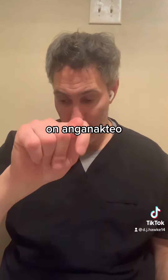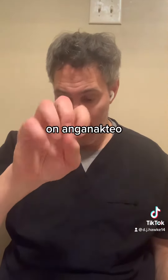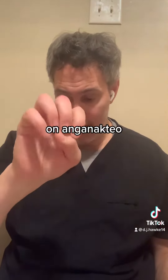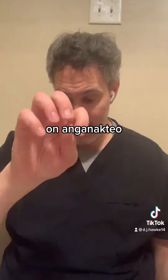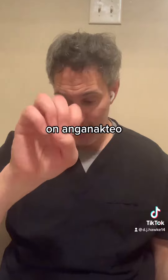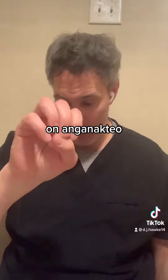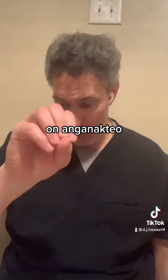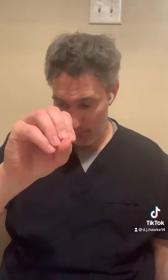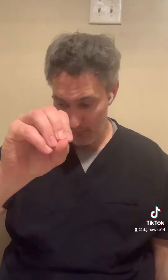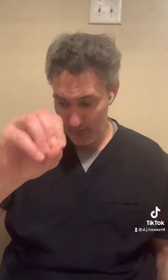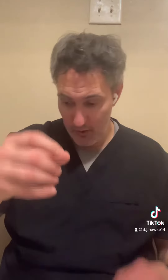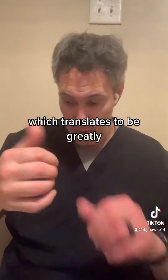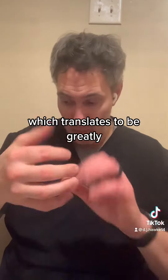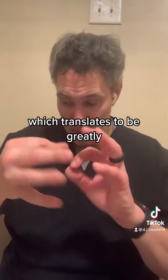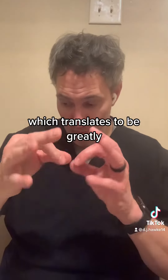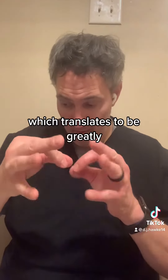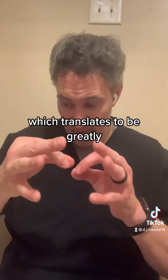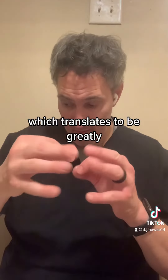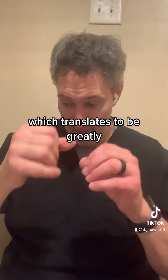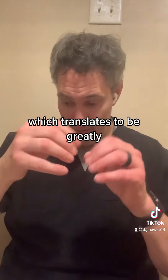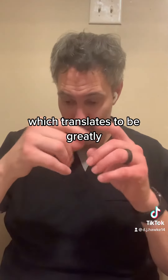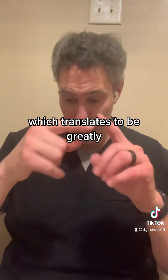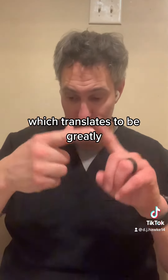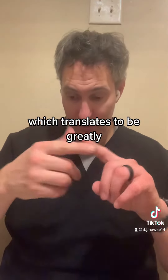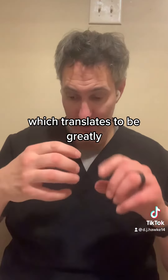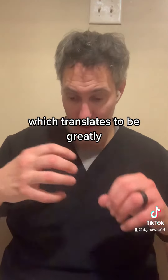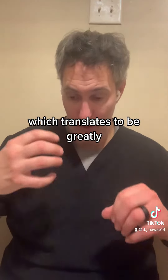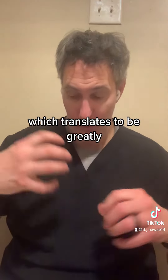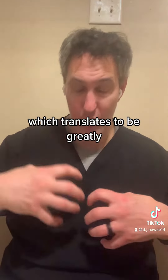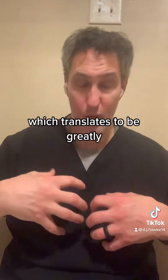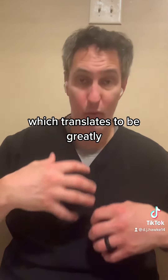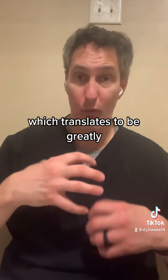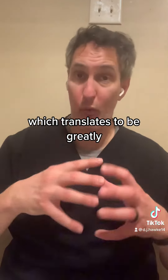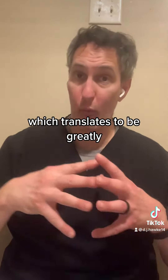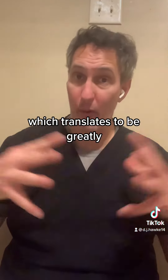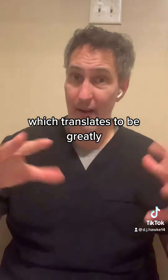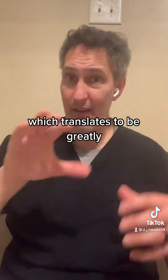which translates to be craving,